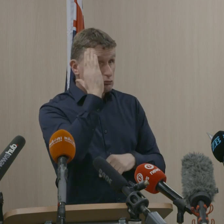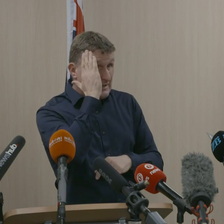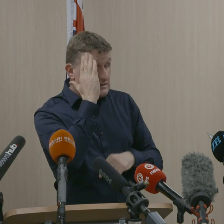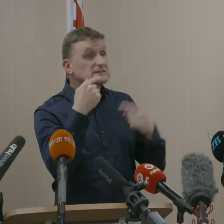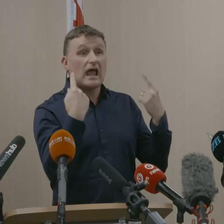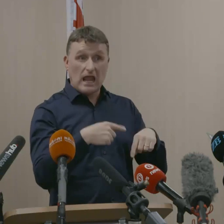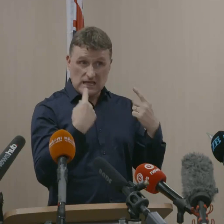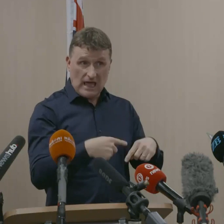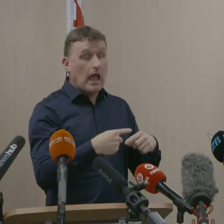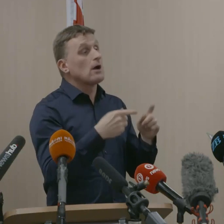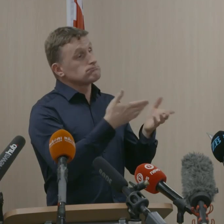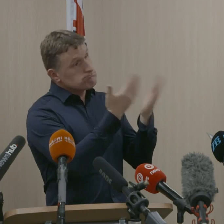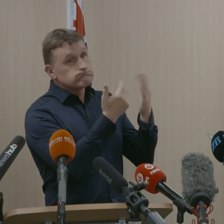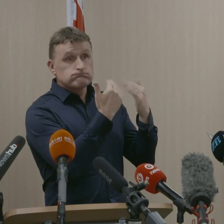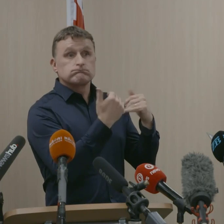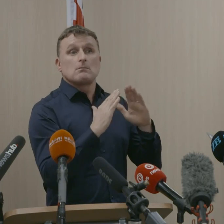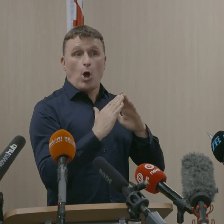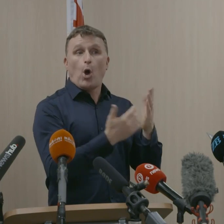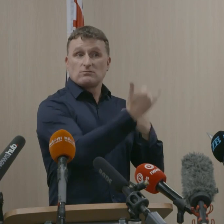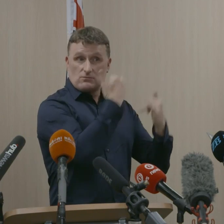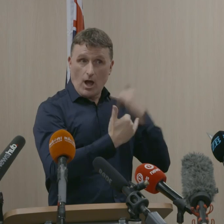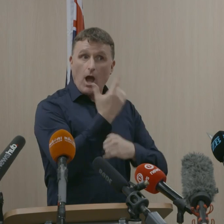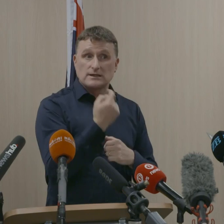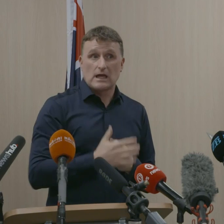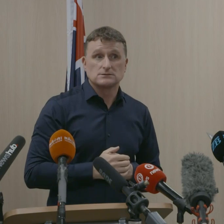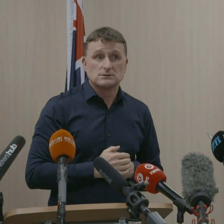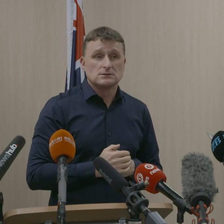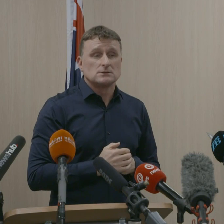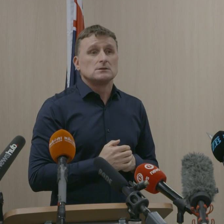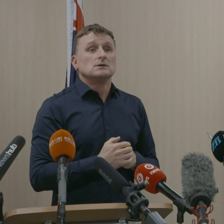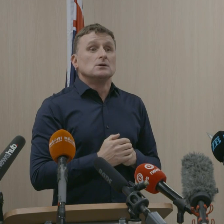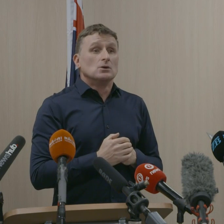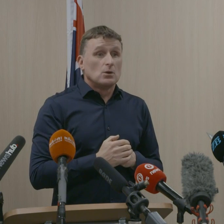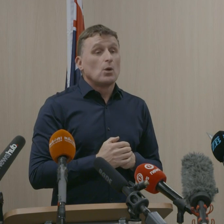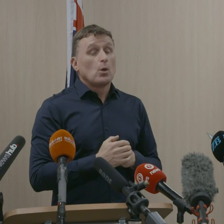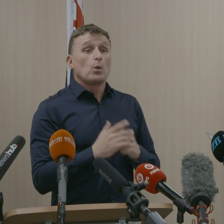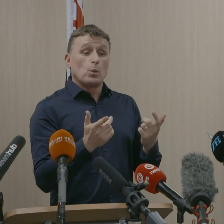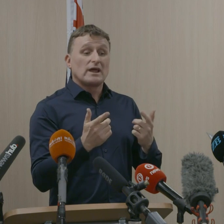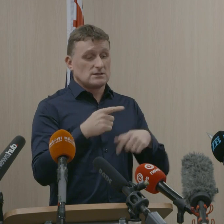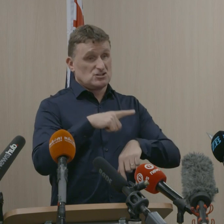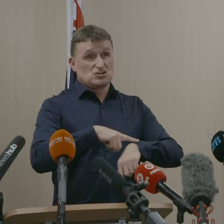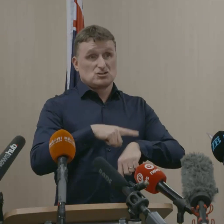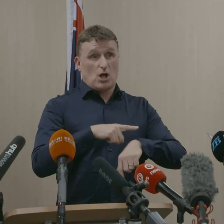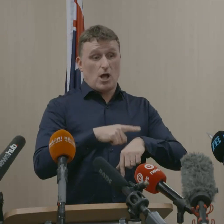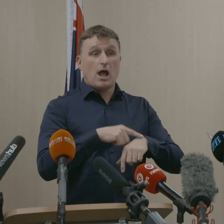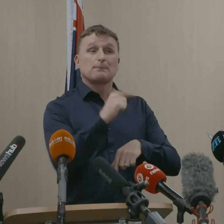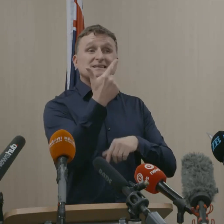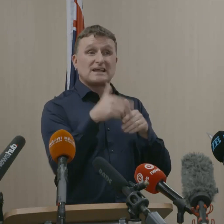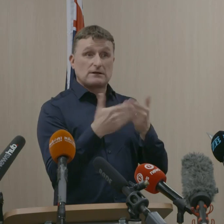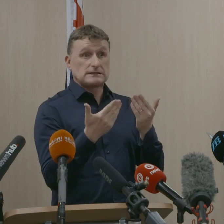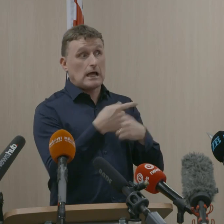able to fly home. While we have set the return period to seven days,